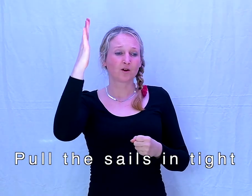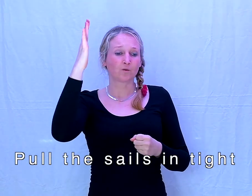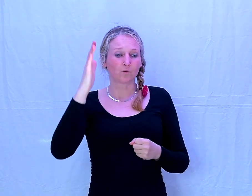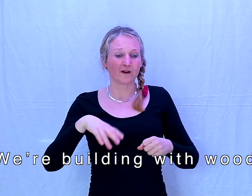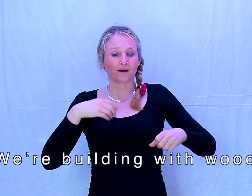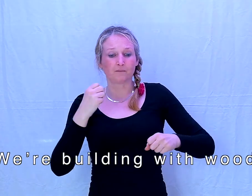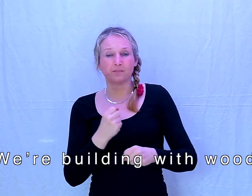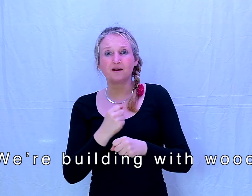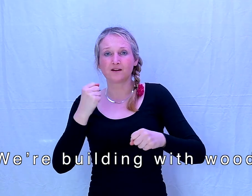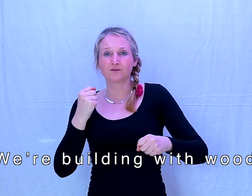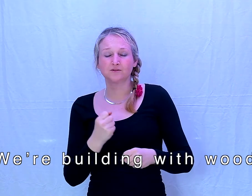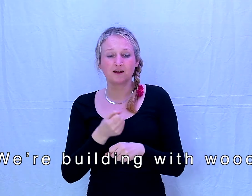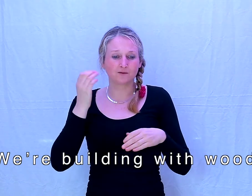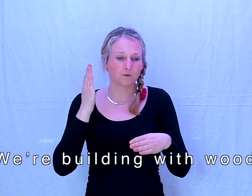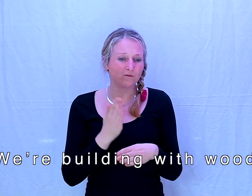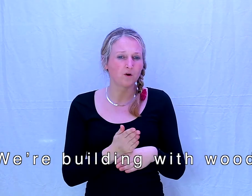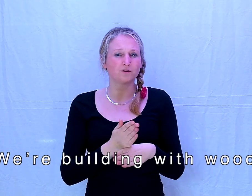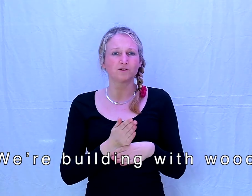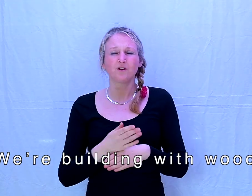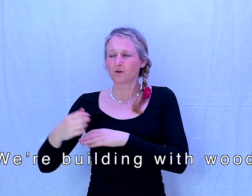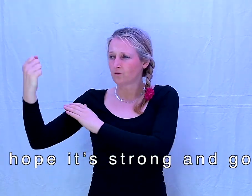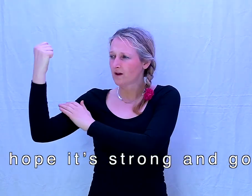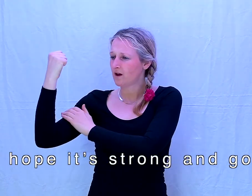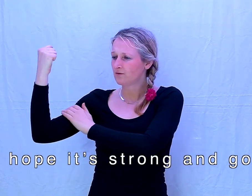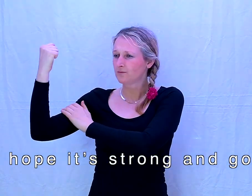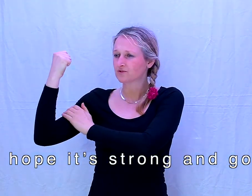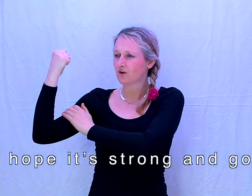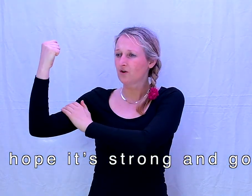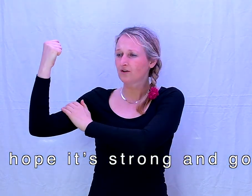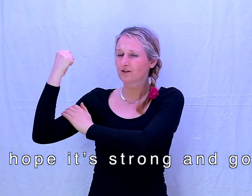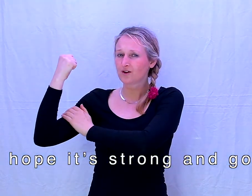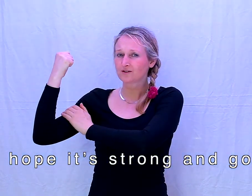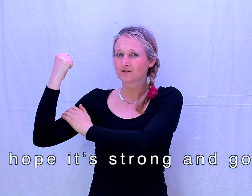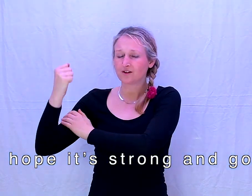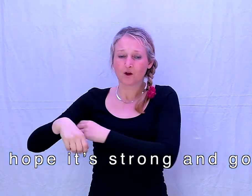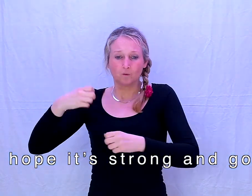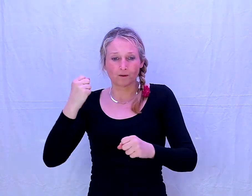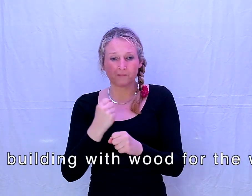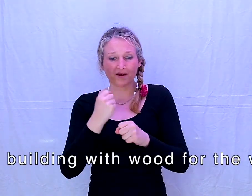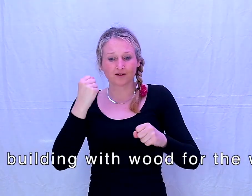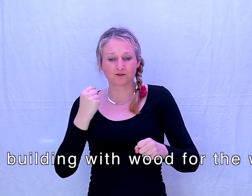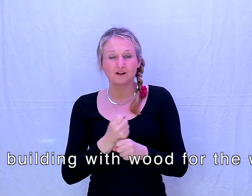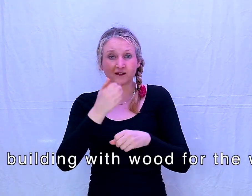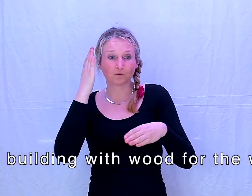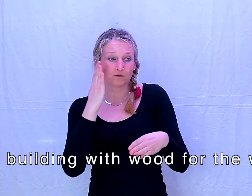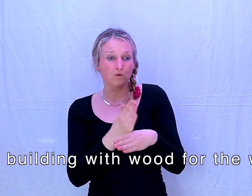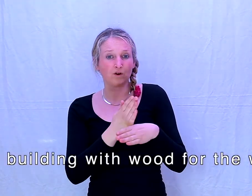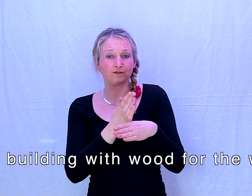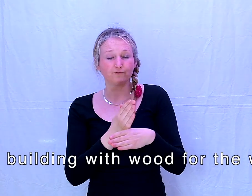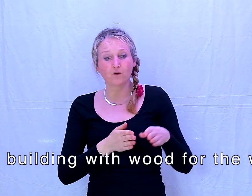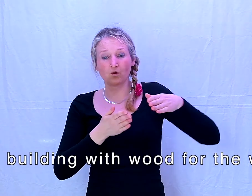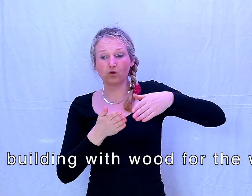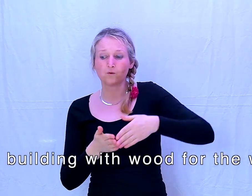We're building with wood, we hope it's strong and good, we're building with wood for the